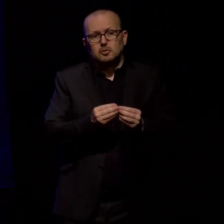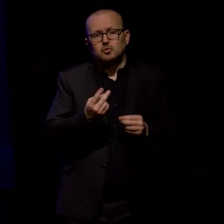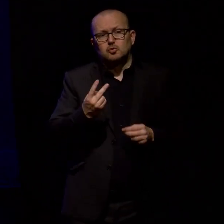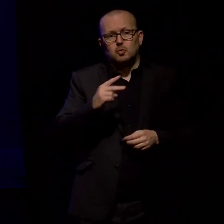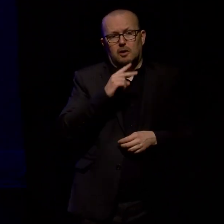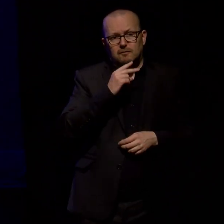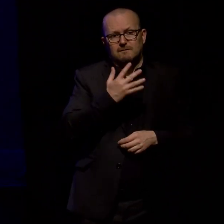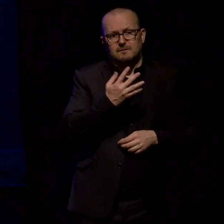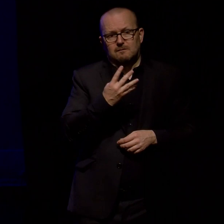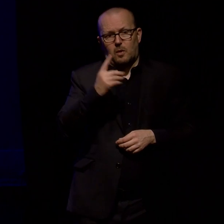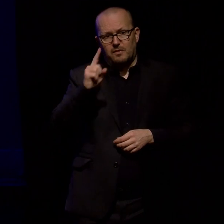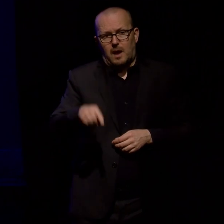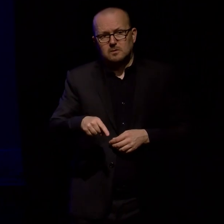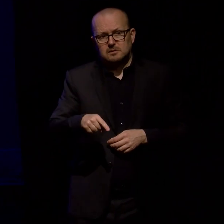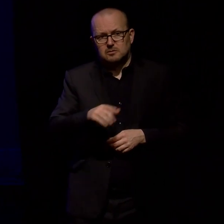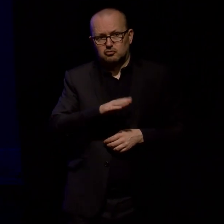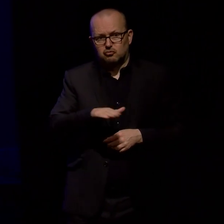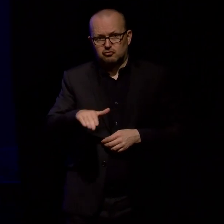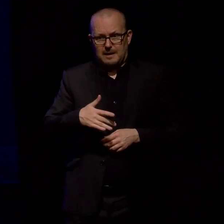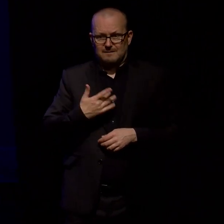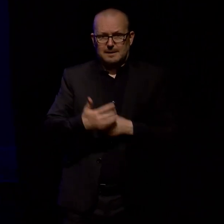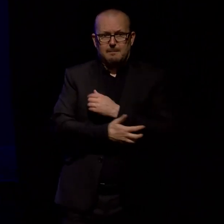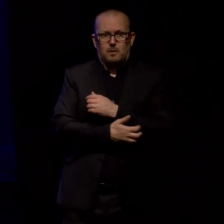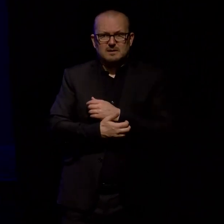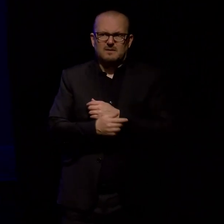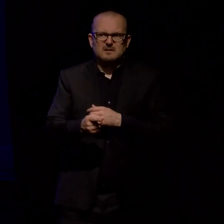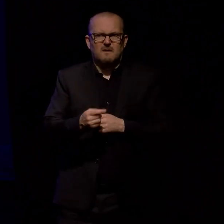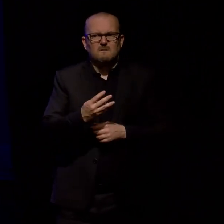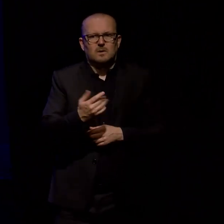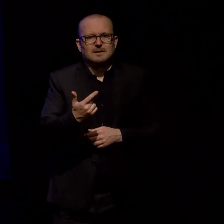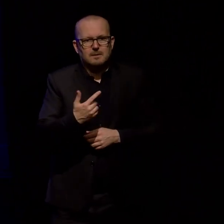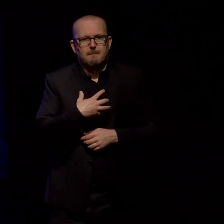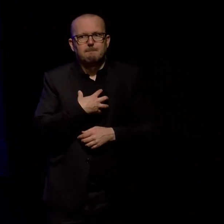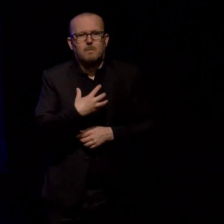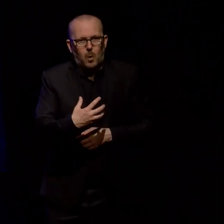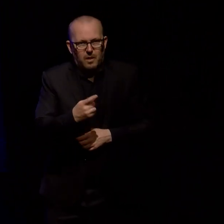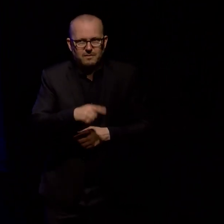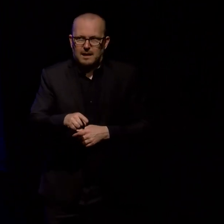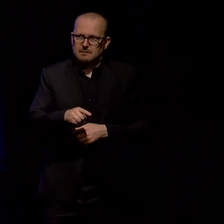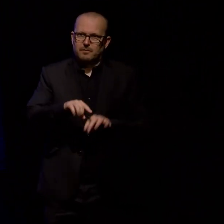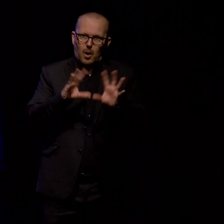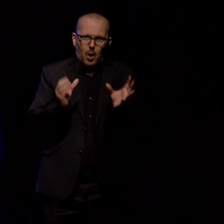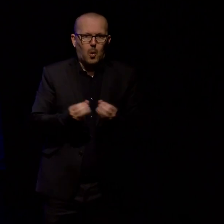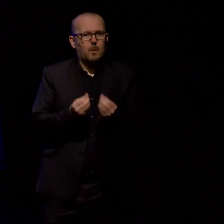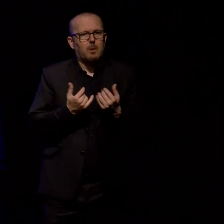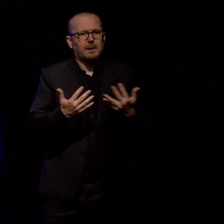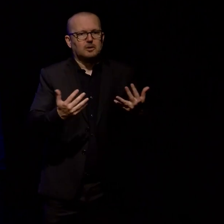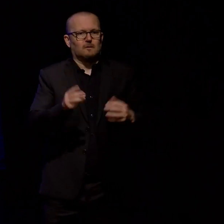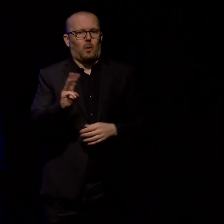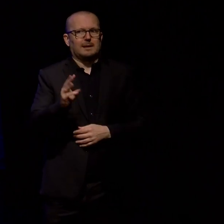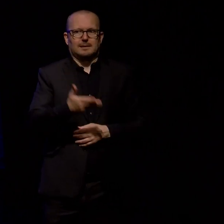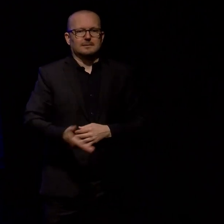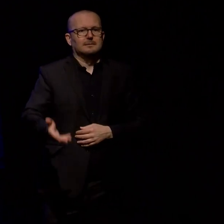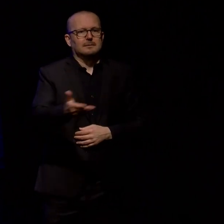in poverty. That's 47,000 more than the population of Wellington City. So if you go